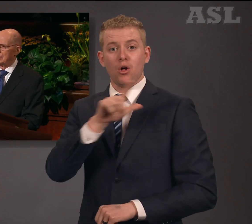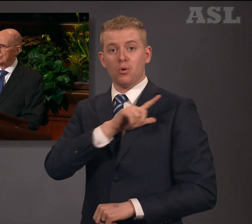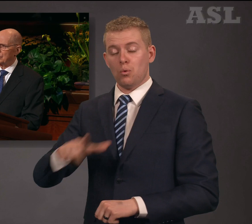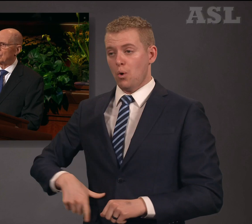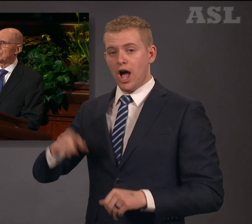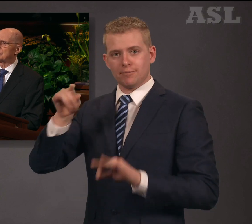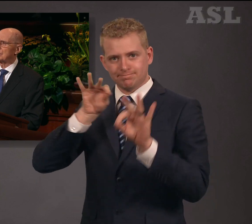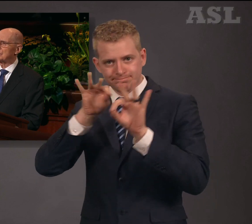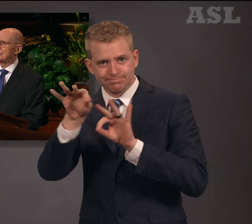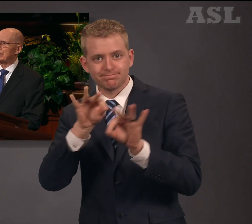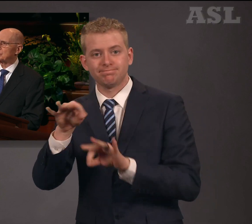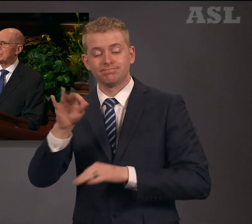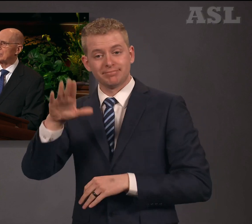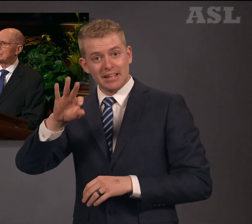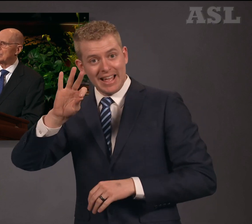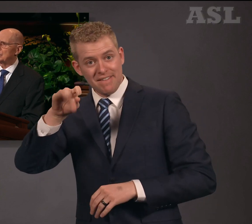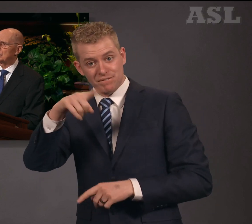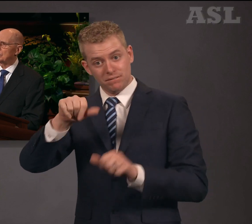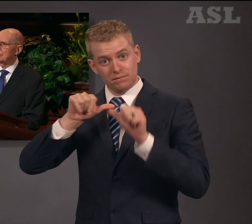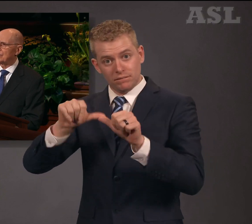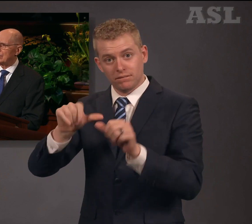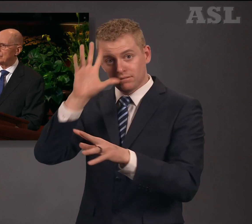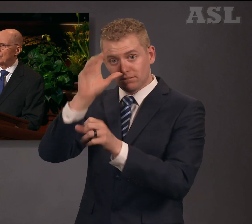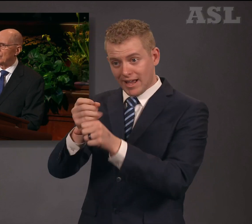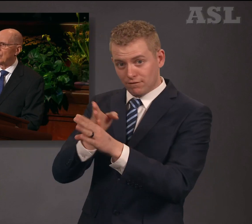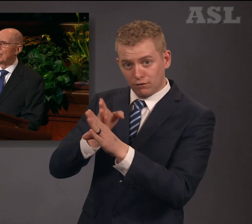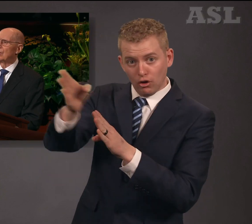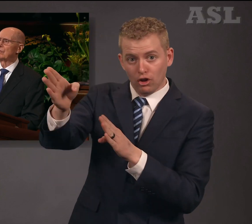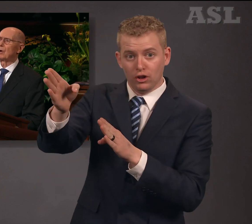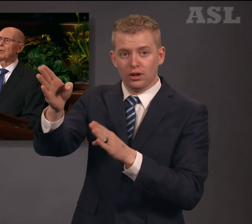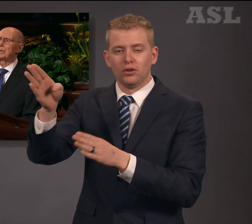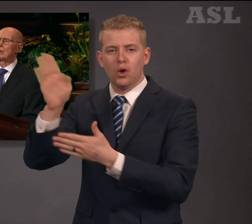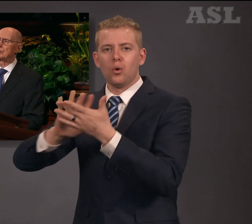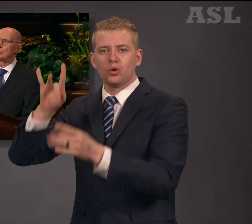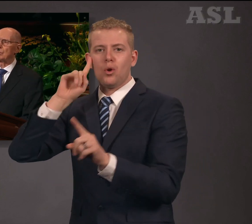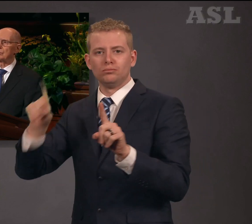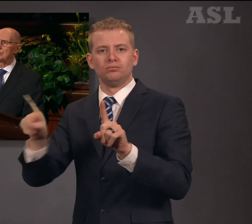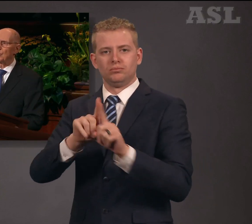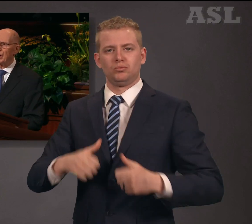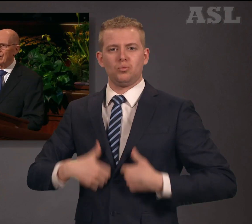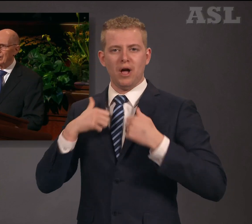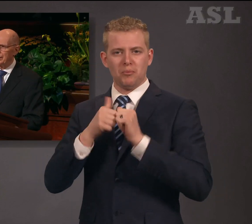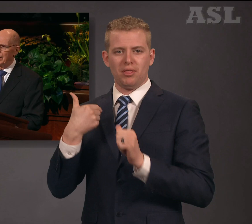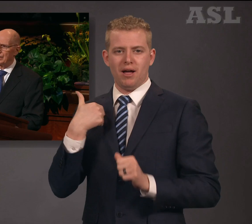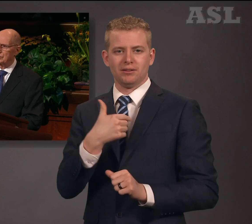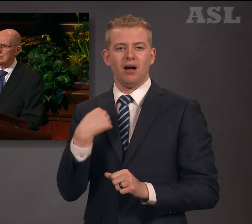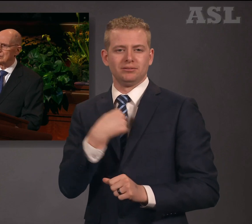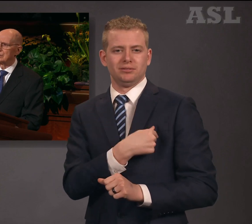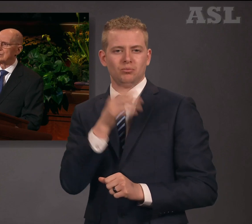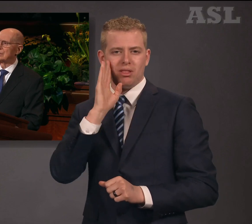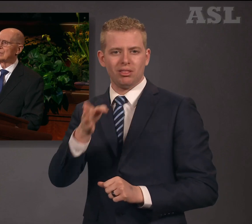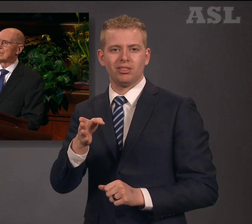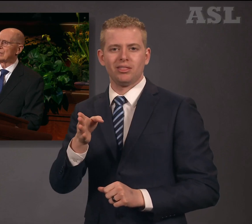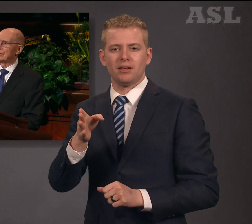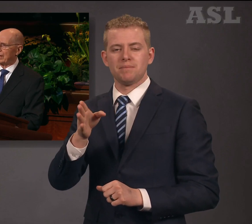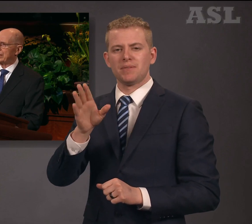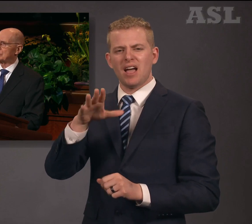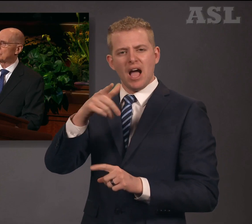The Lord says that as we continue to be faithful, the Holy Ghost will dwell in us. That is the